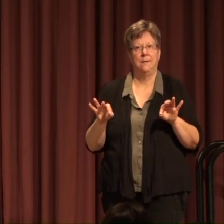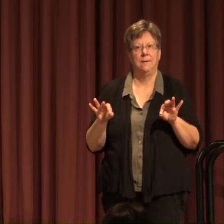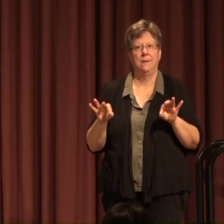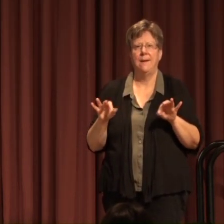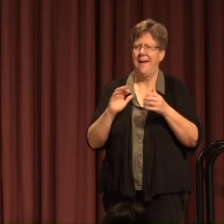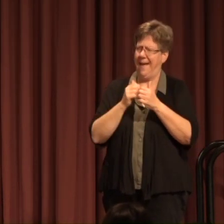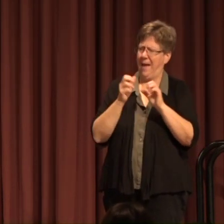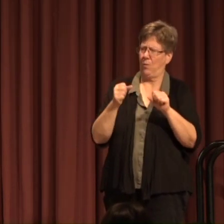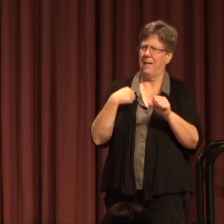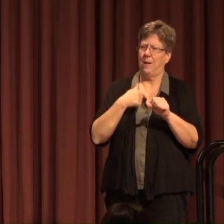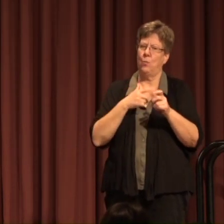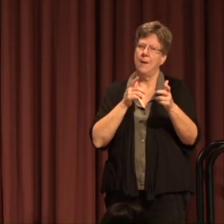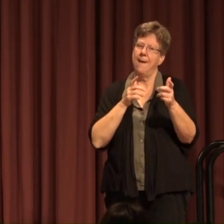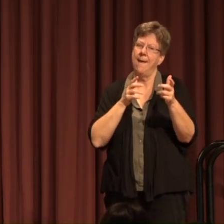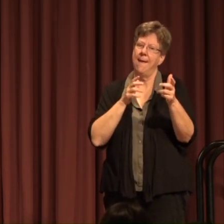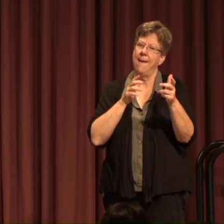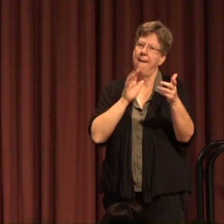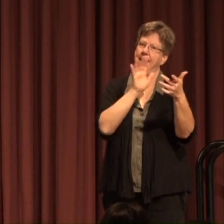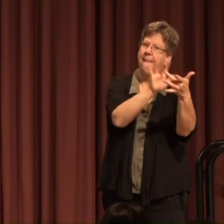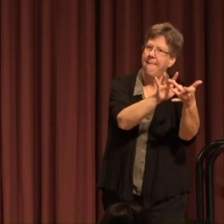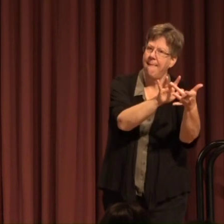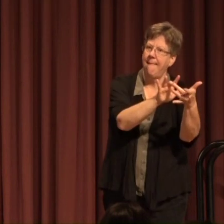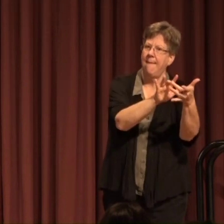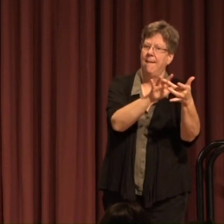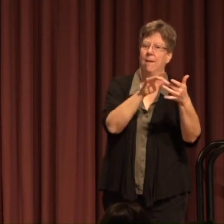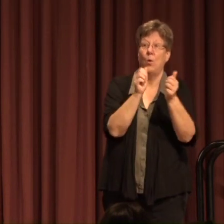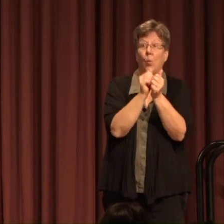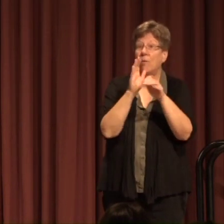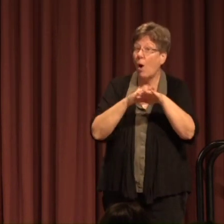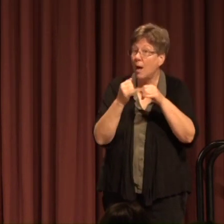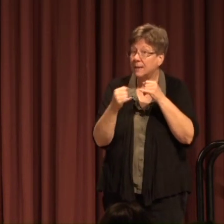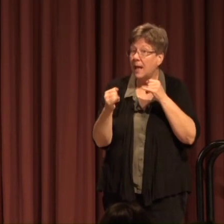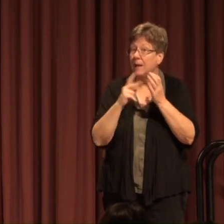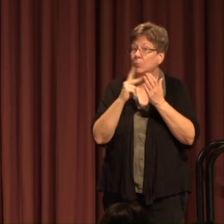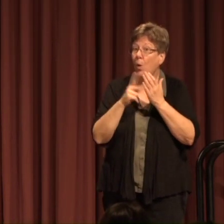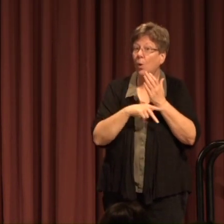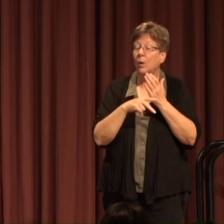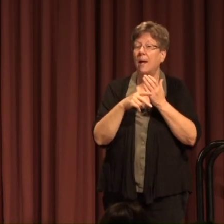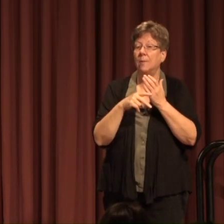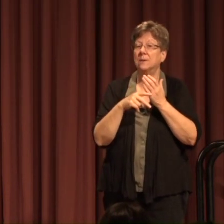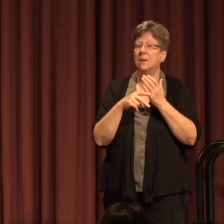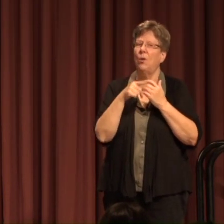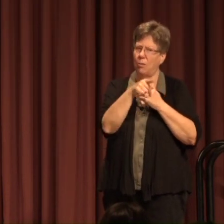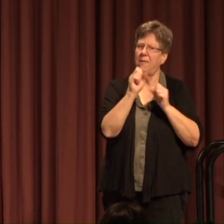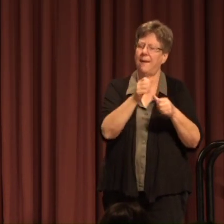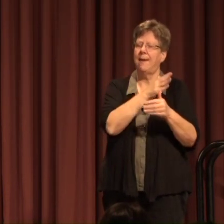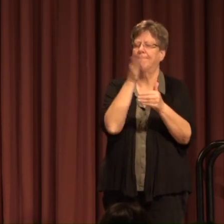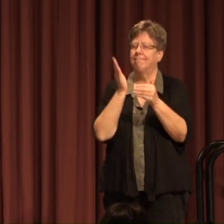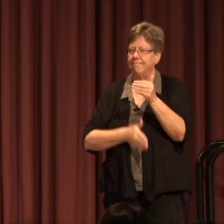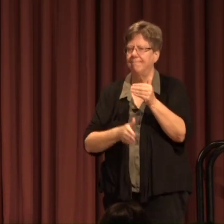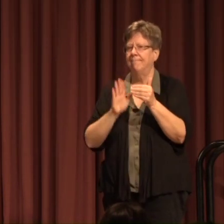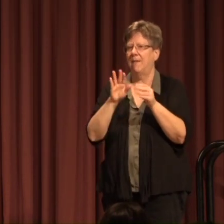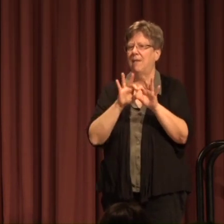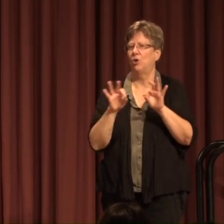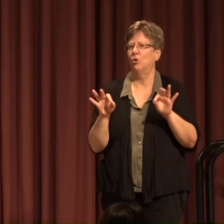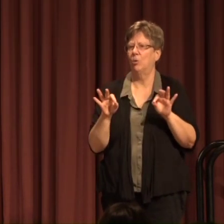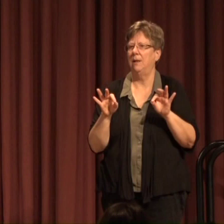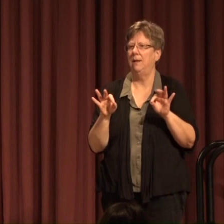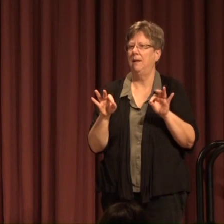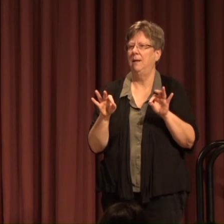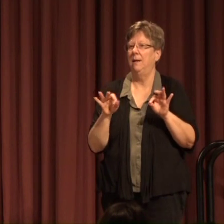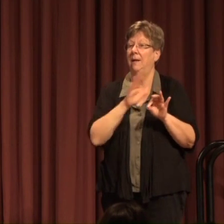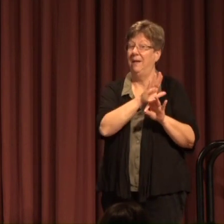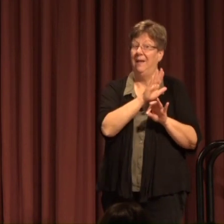How can we reach out to them With online programs And degree completion programs So that their original